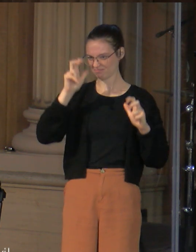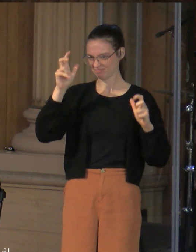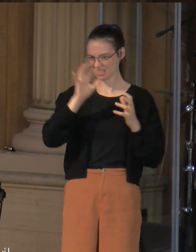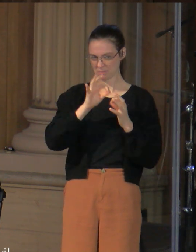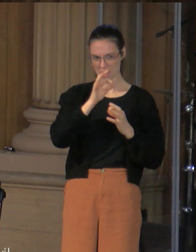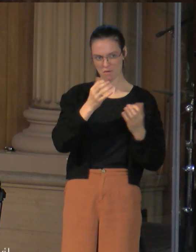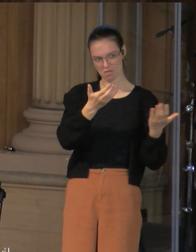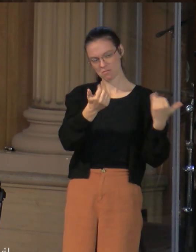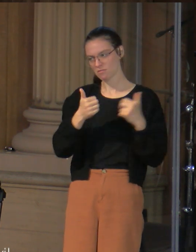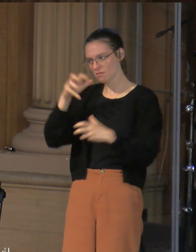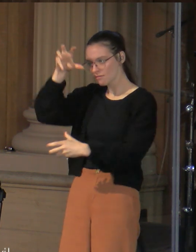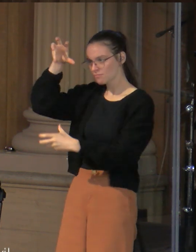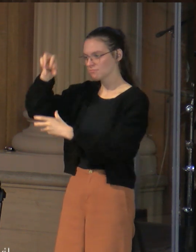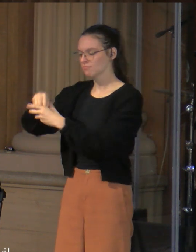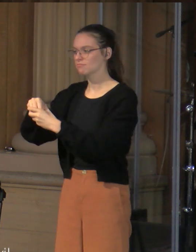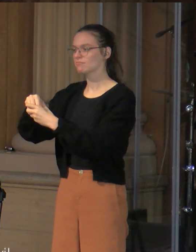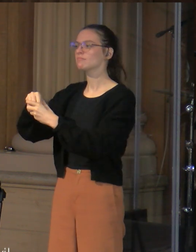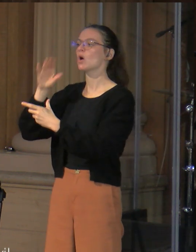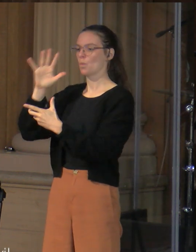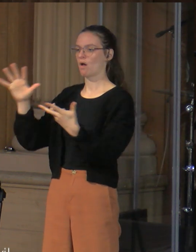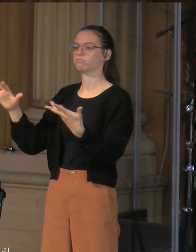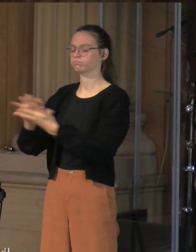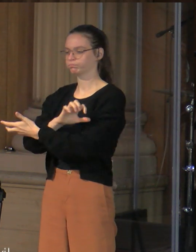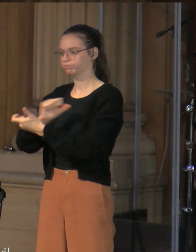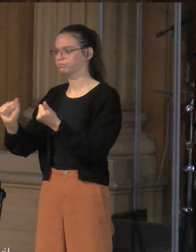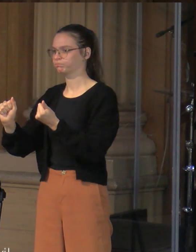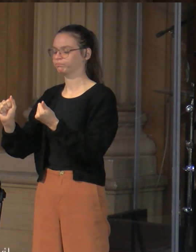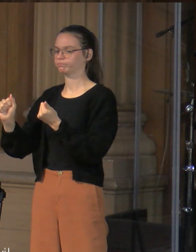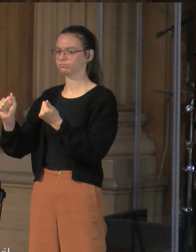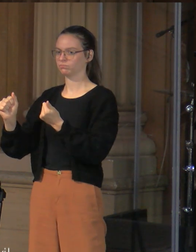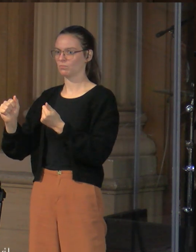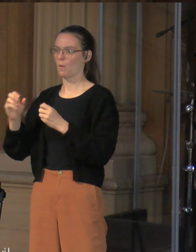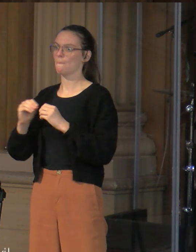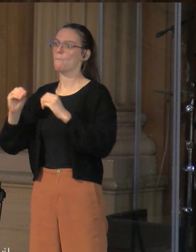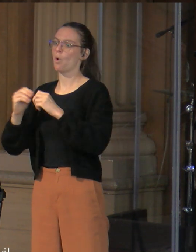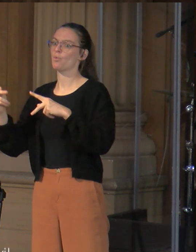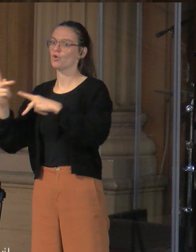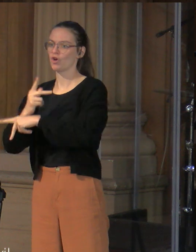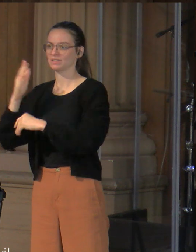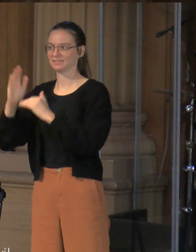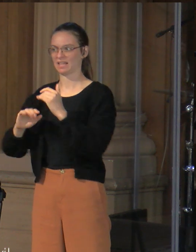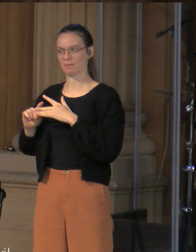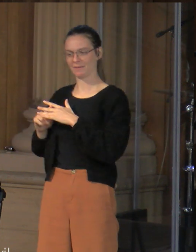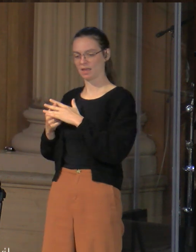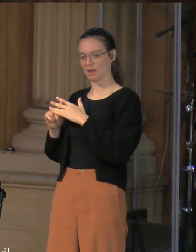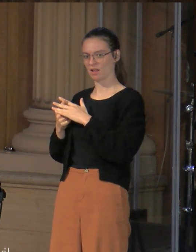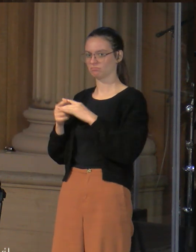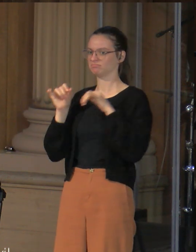there. And the last state of that person is worse than the first. So also will it be with this evil generation.